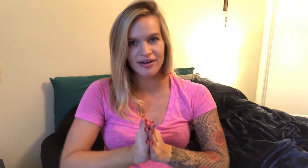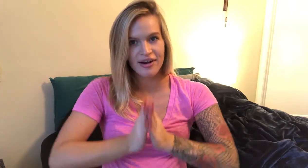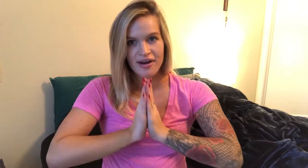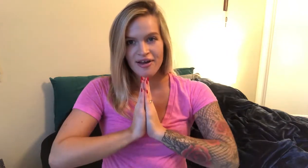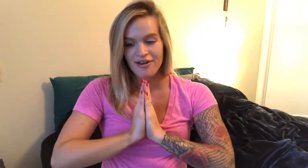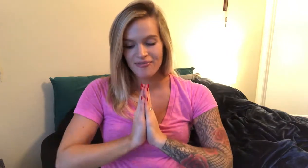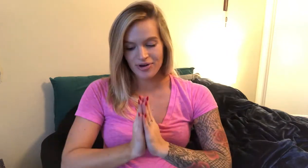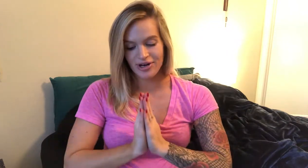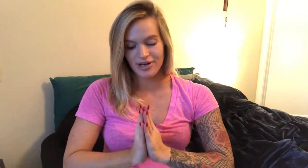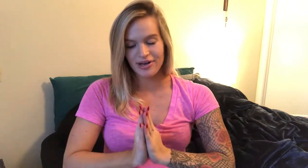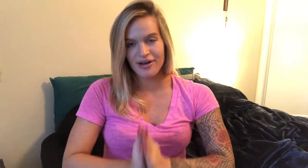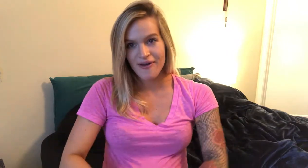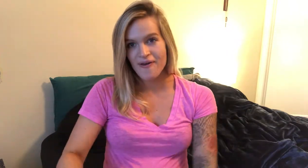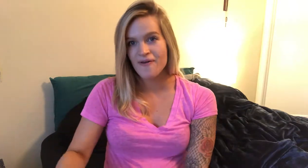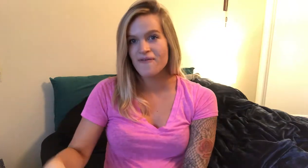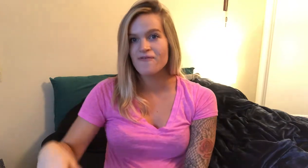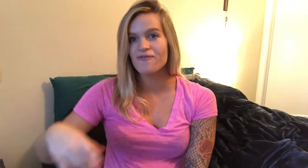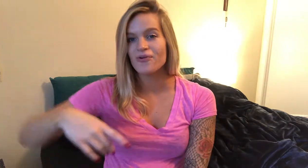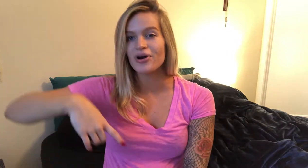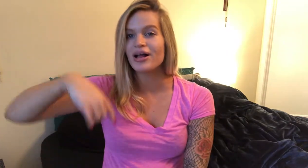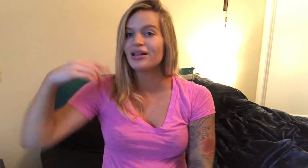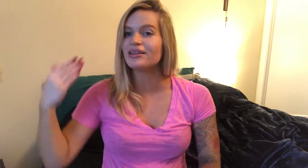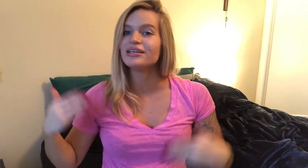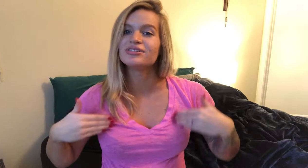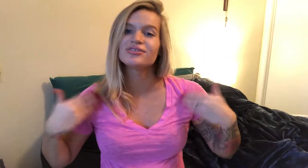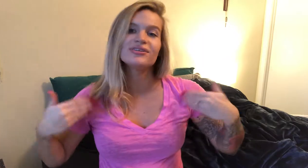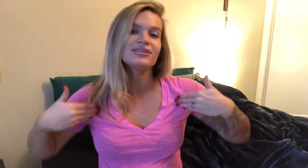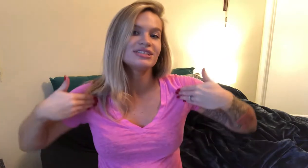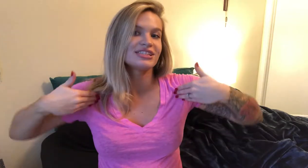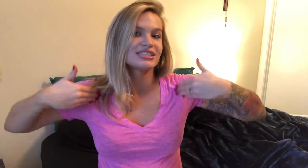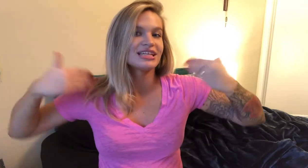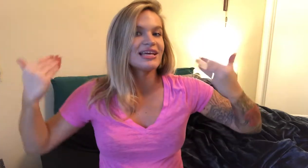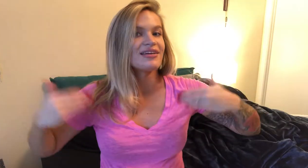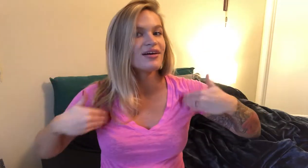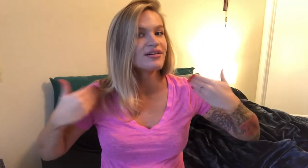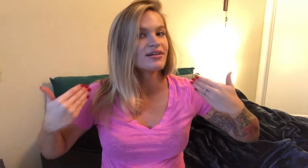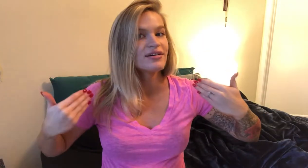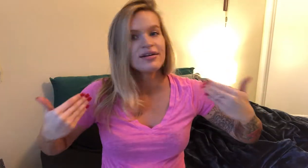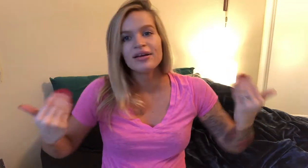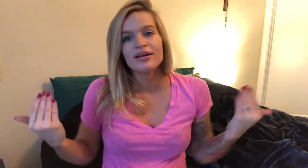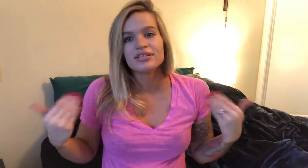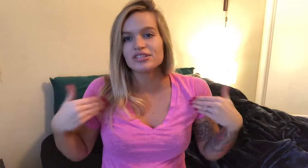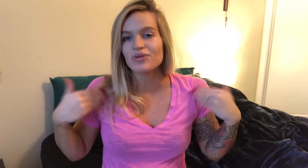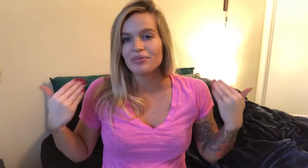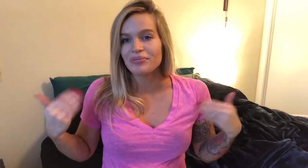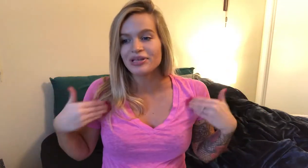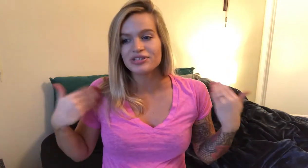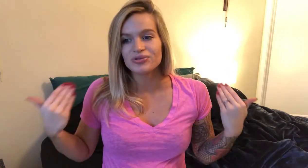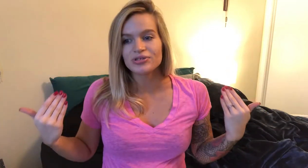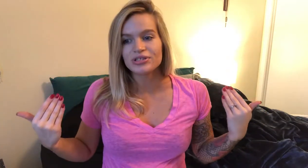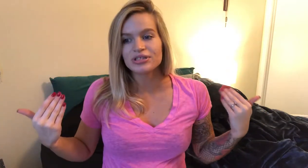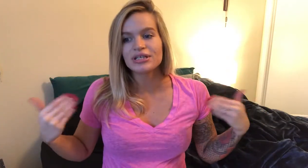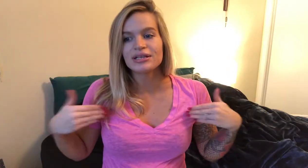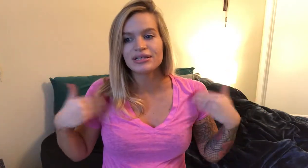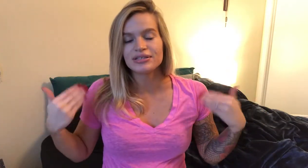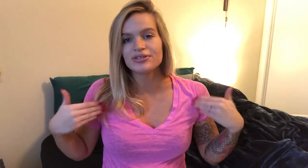praying for a little so this is like young just swipe up at the shoulders little